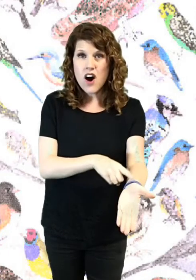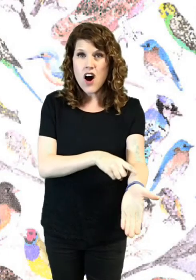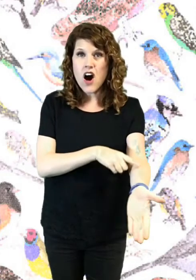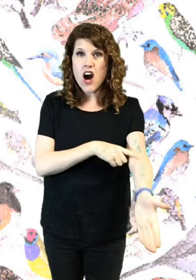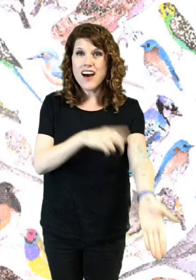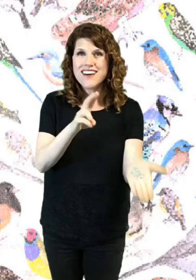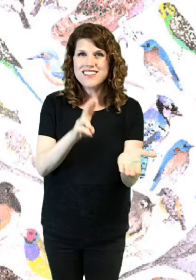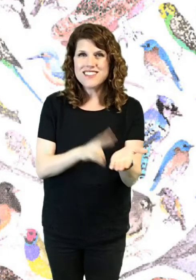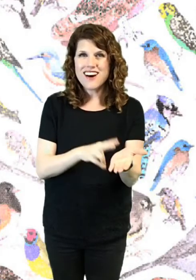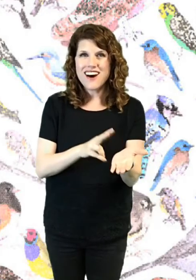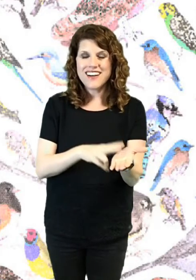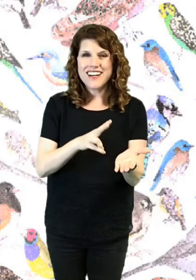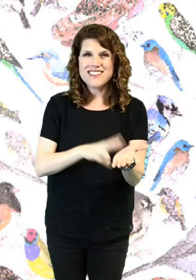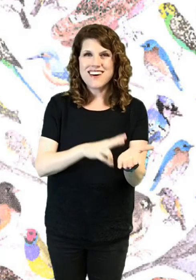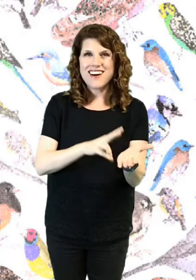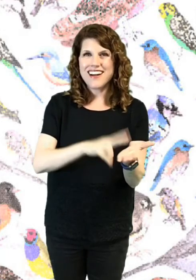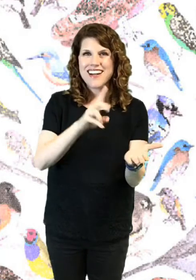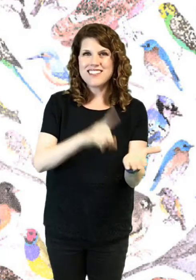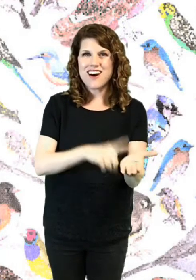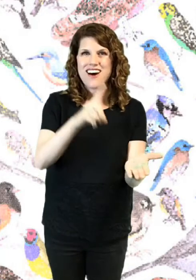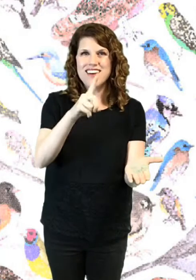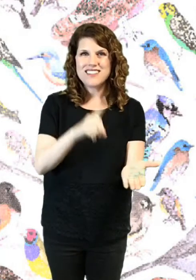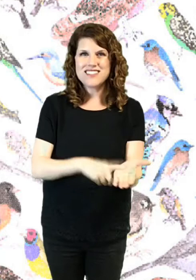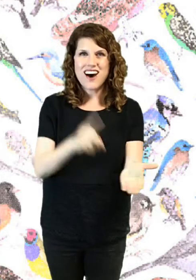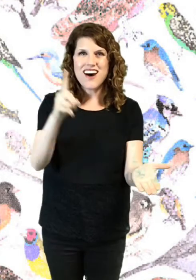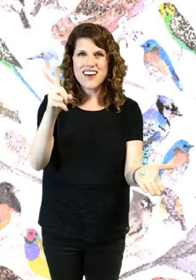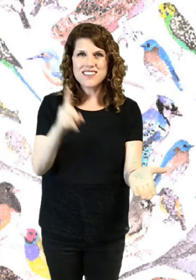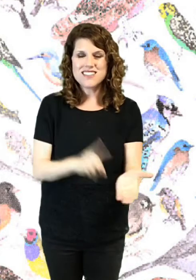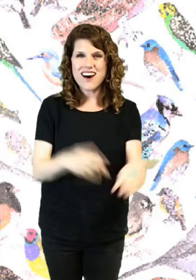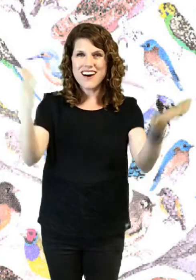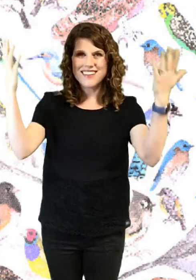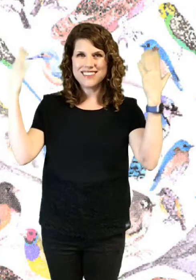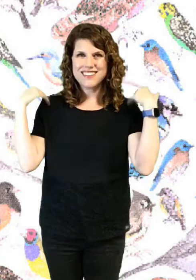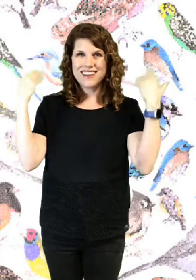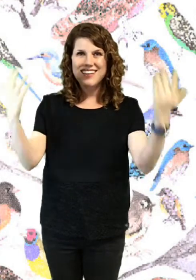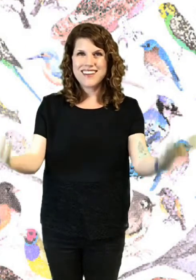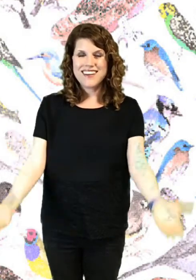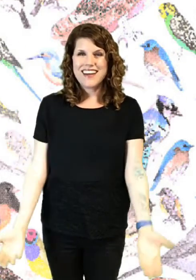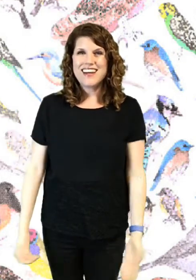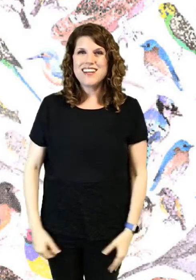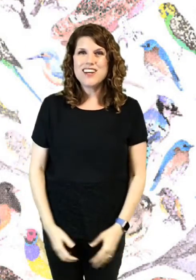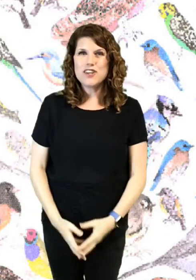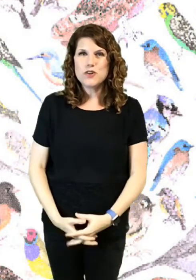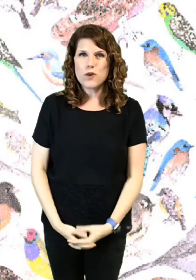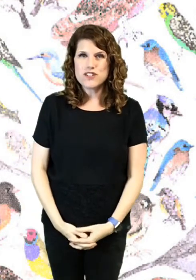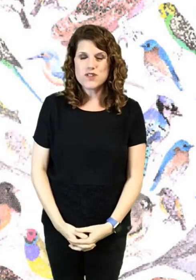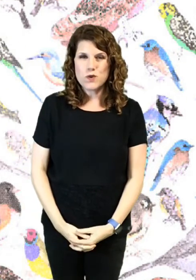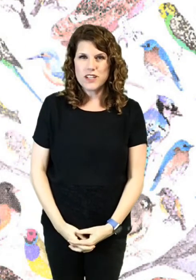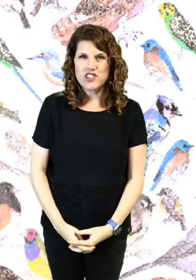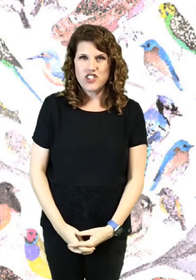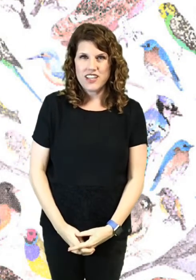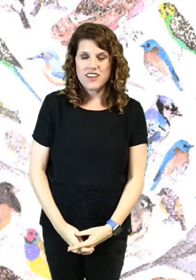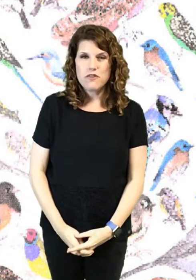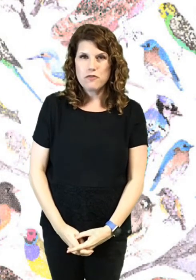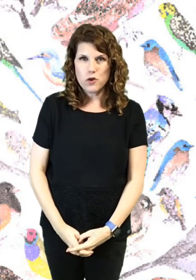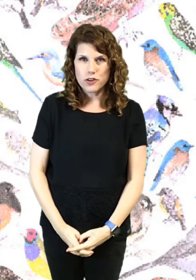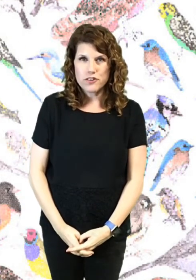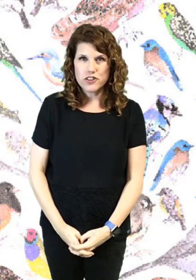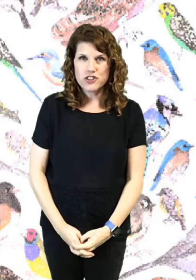Long ta-dee ta-dee ta-ta-ta. In your Schoology folder there should